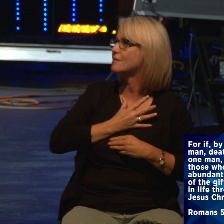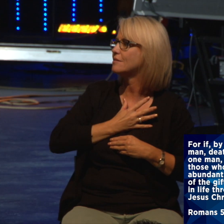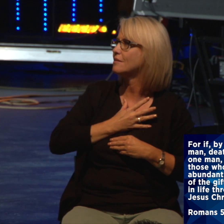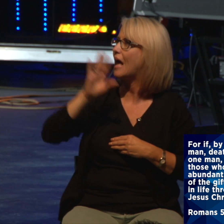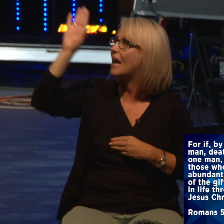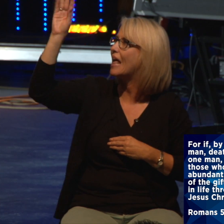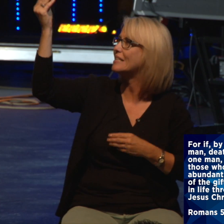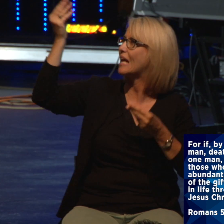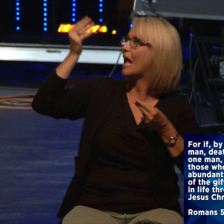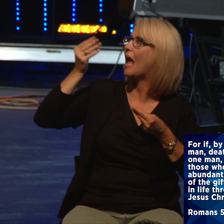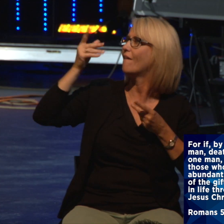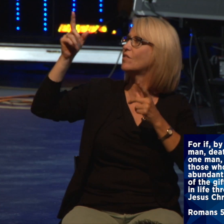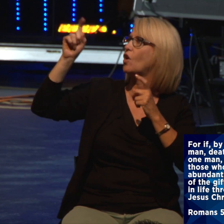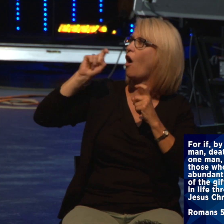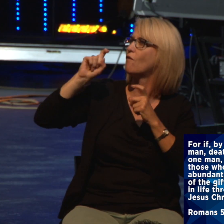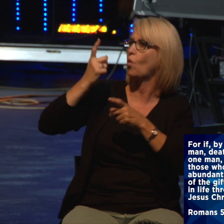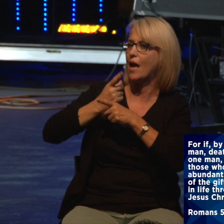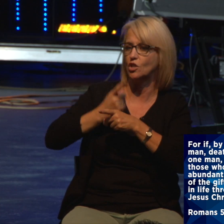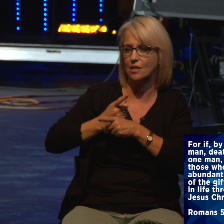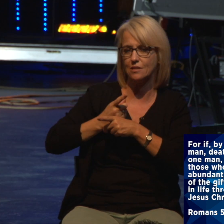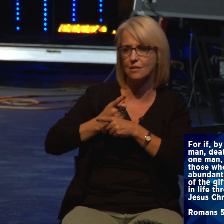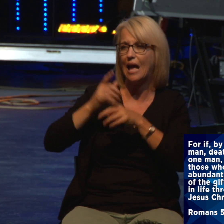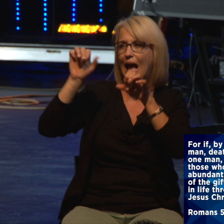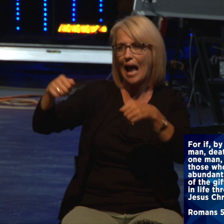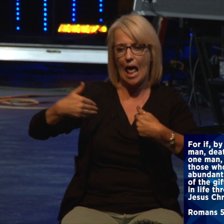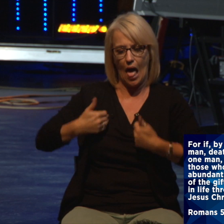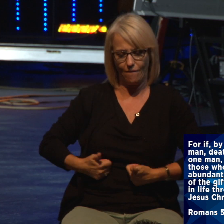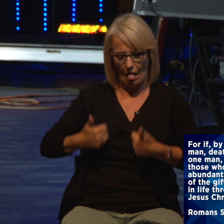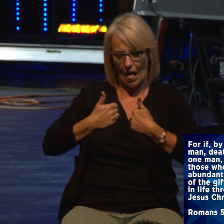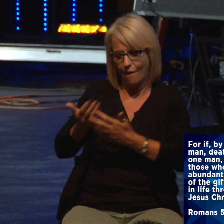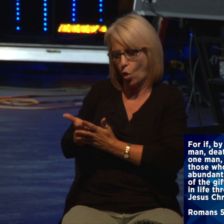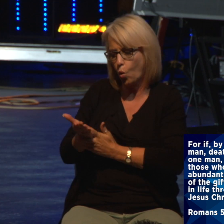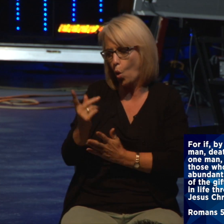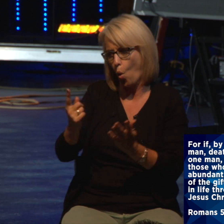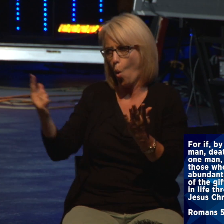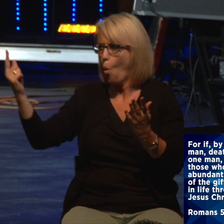the gift of righteousness reign in life through the one man Jesus Christ.